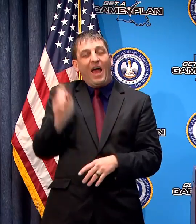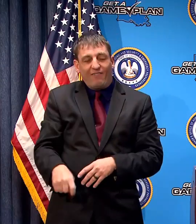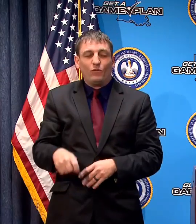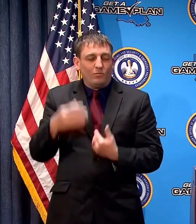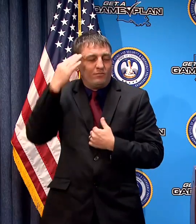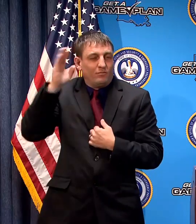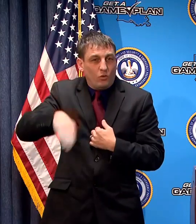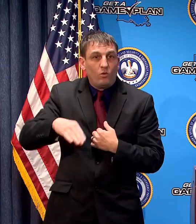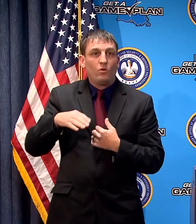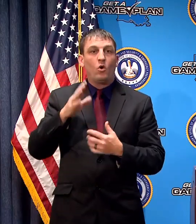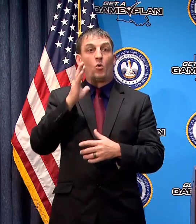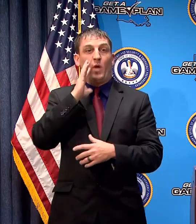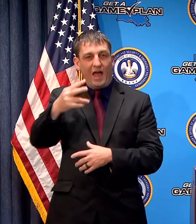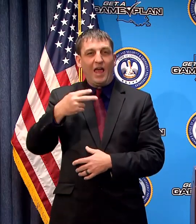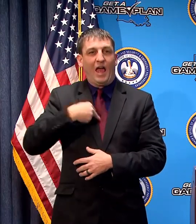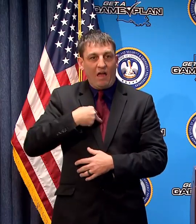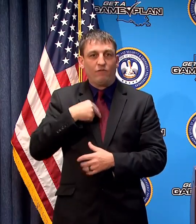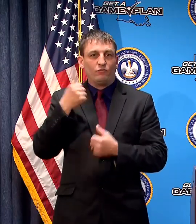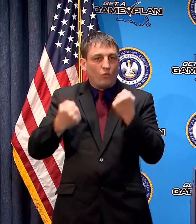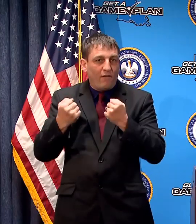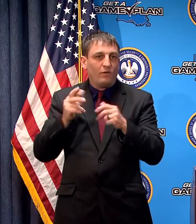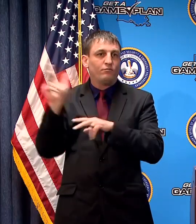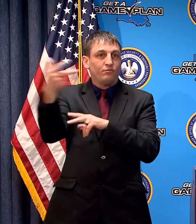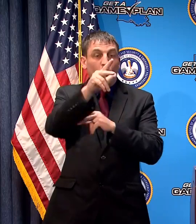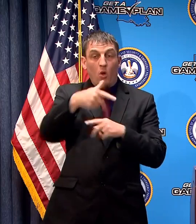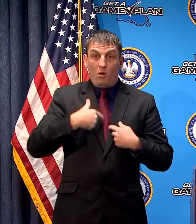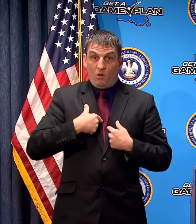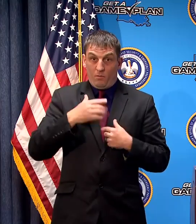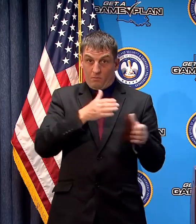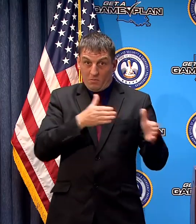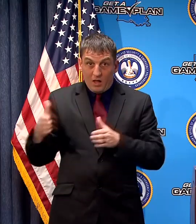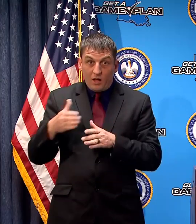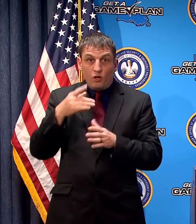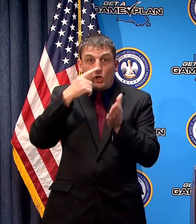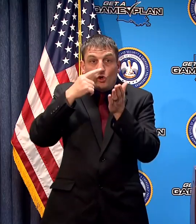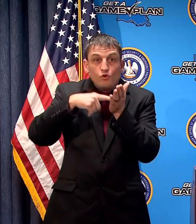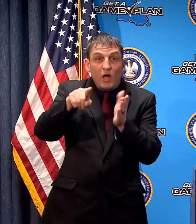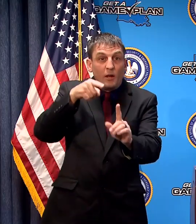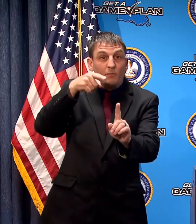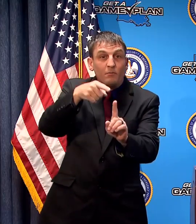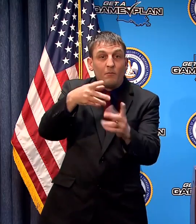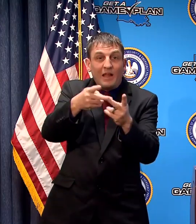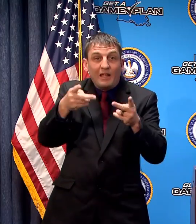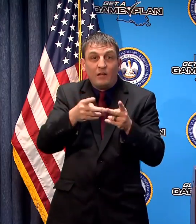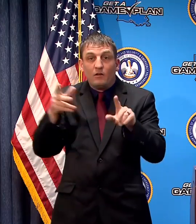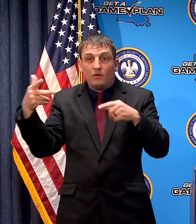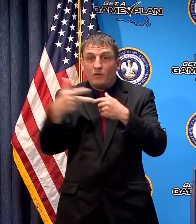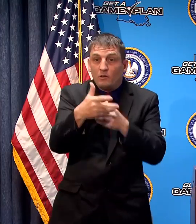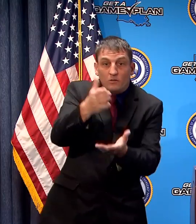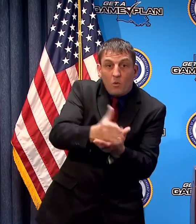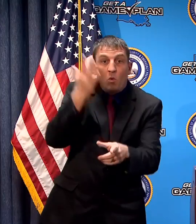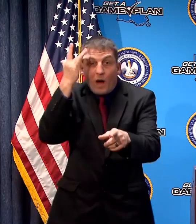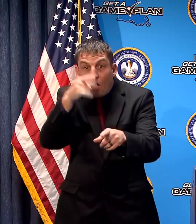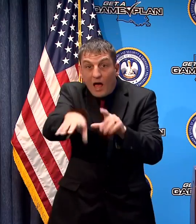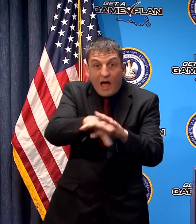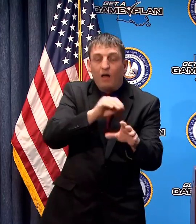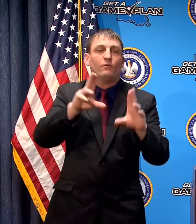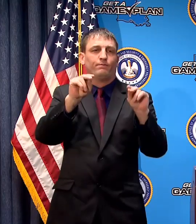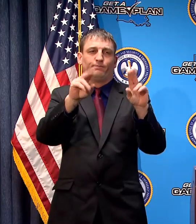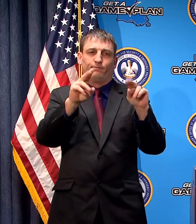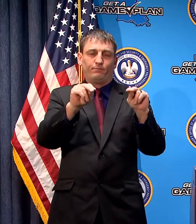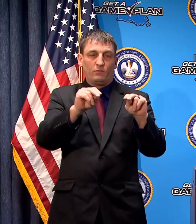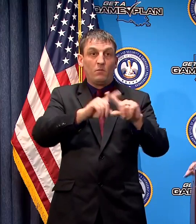road we're not going to be doing checkpoints and asking people to tell us why they're out and about but that doesn't mean we're not